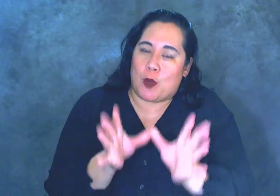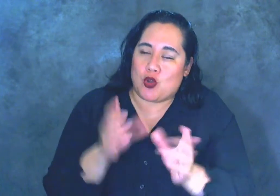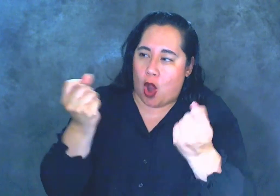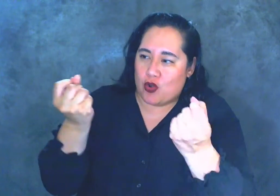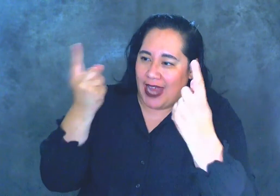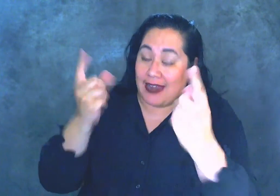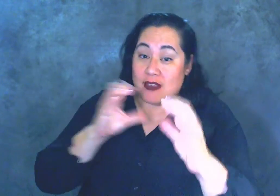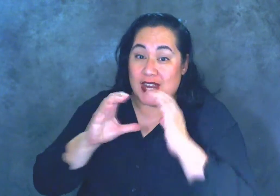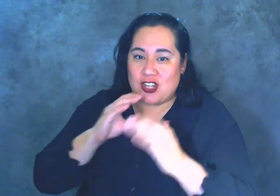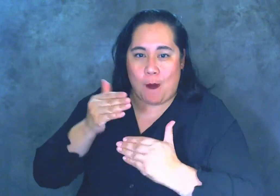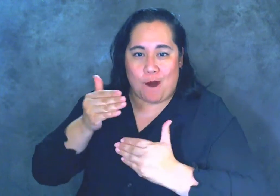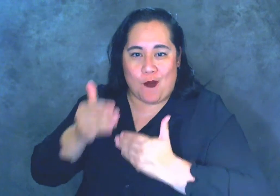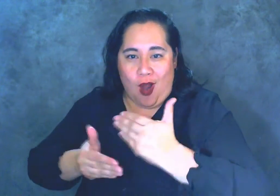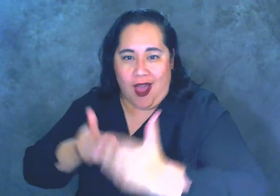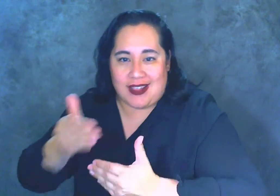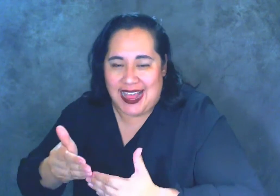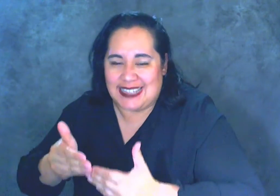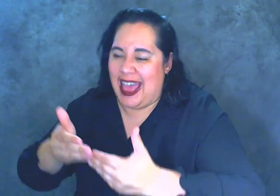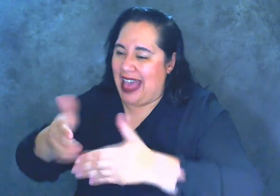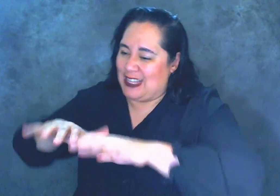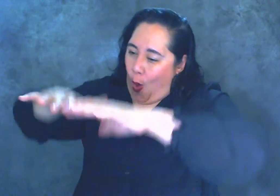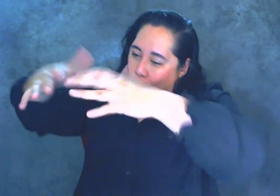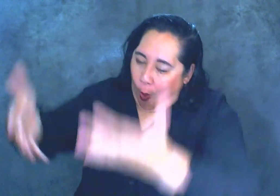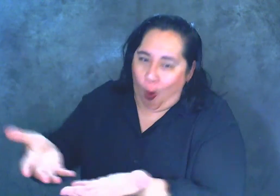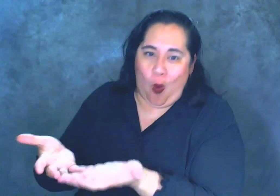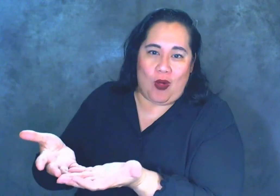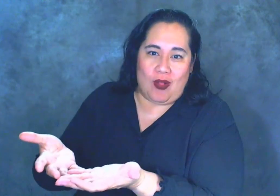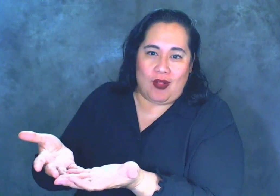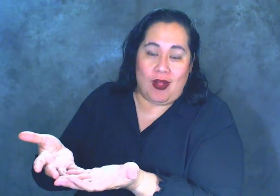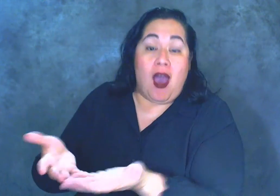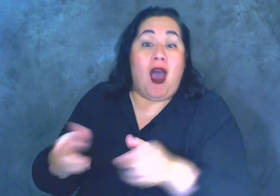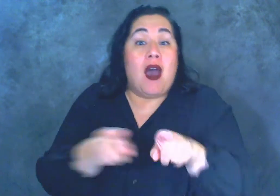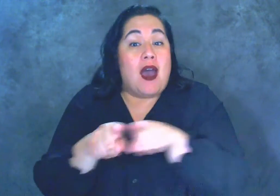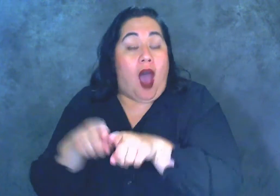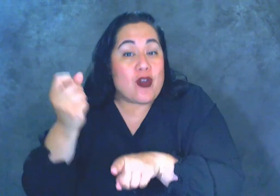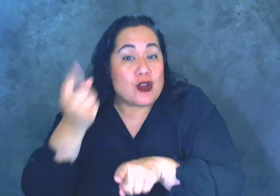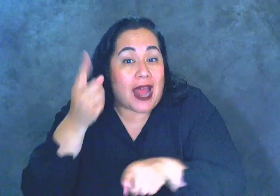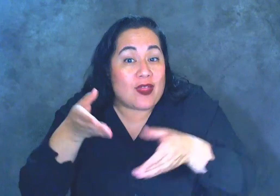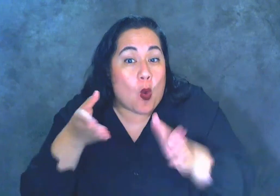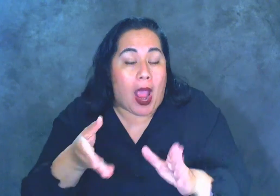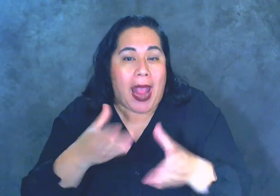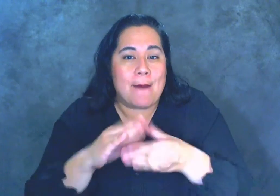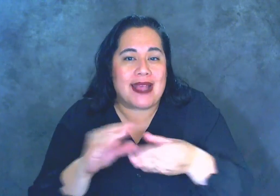communication process as a whole and understand the way that messages are constructed.